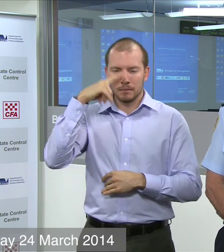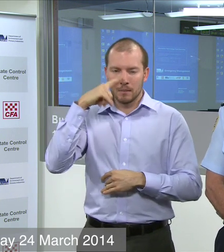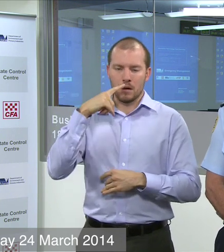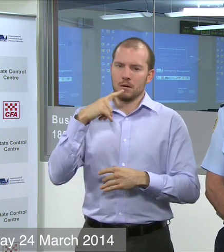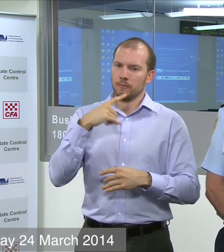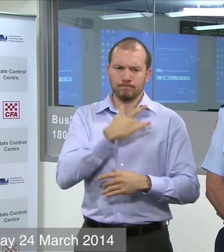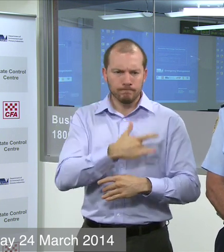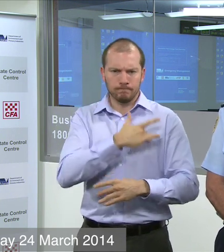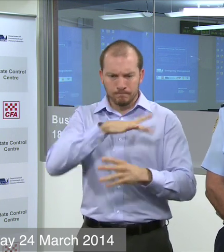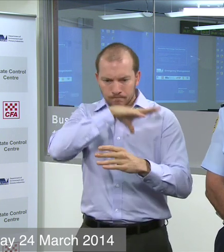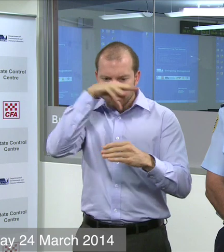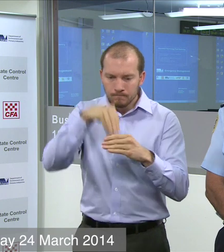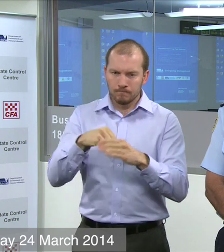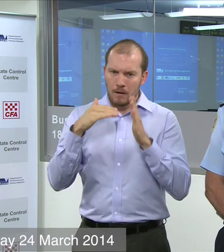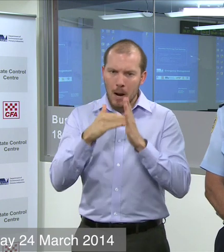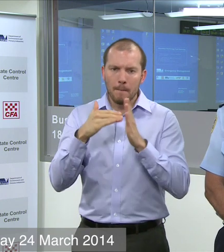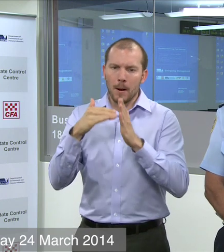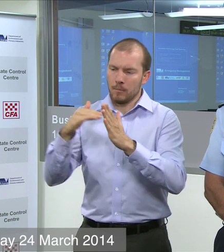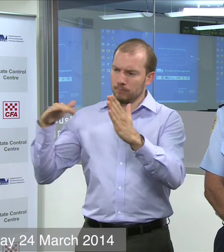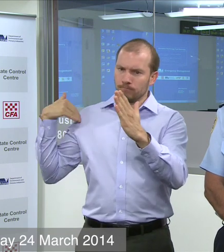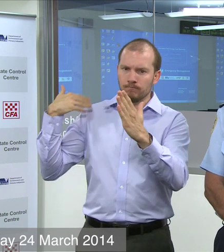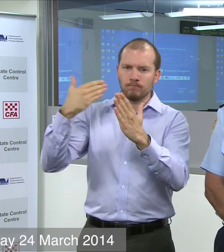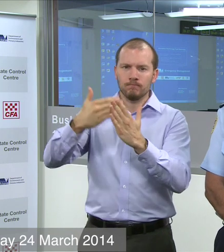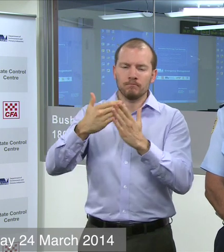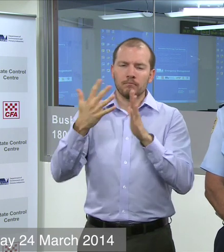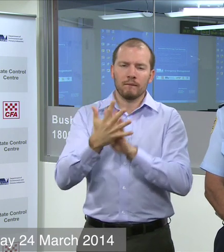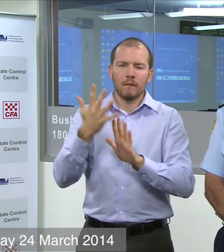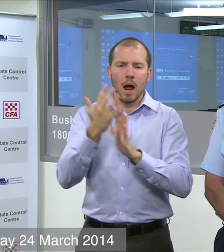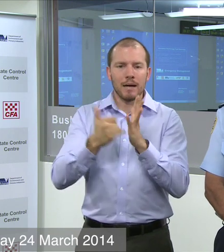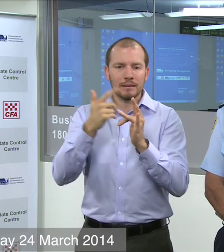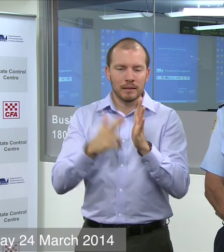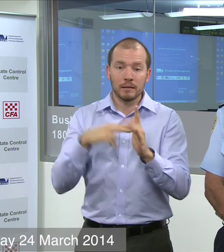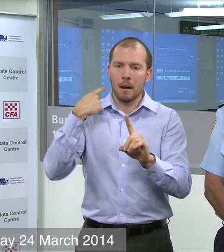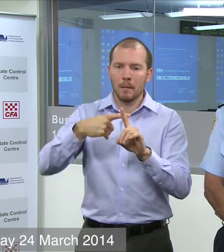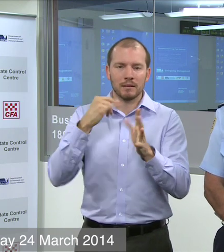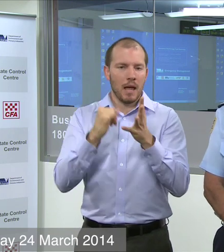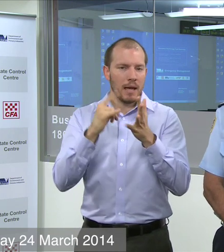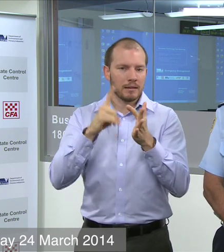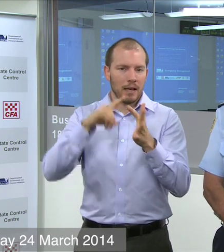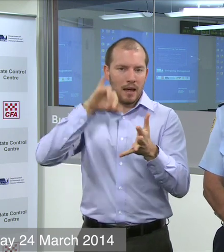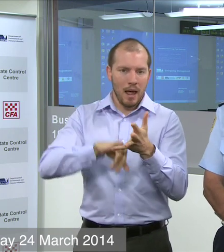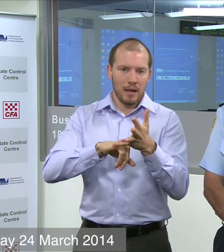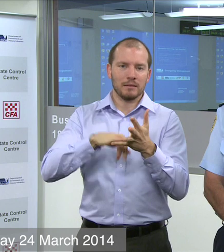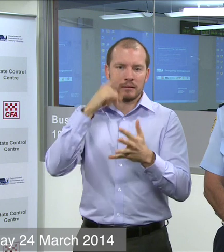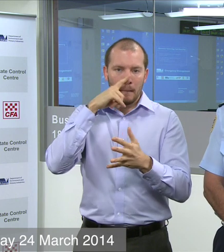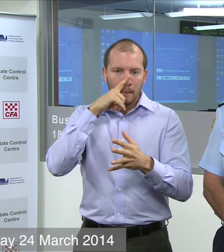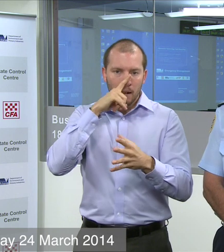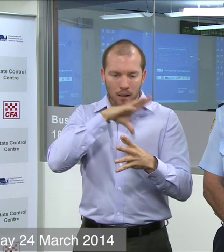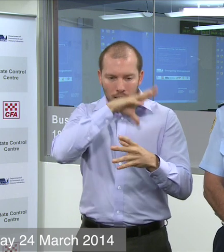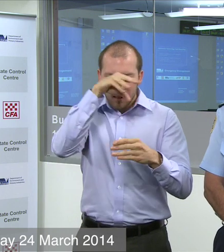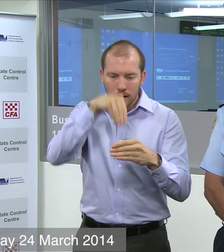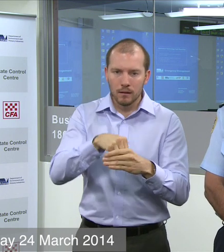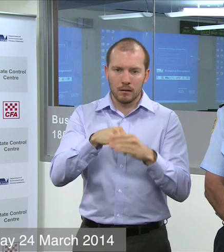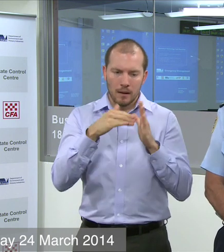the bushfire season. A special thanks to the SES volunteers for the vital role they've played in